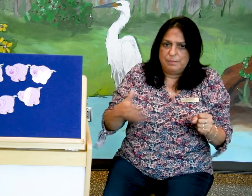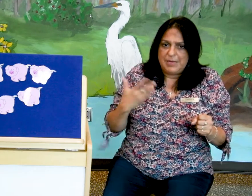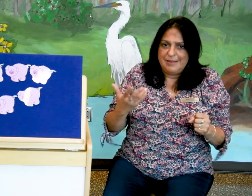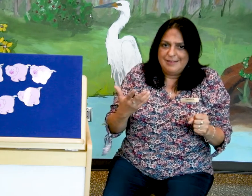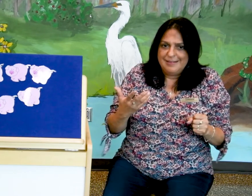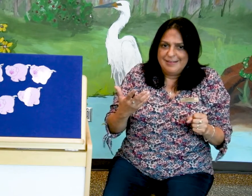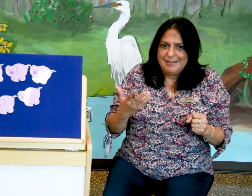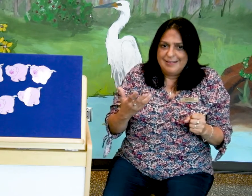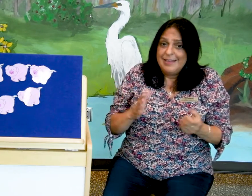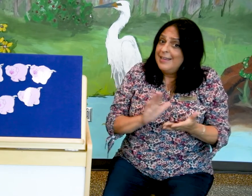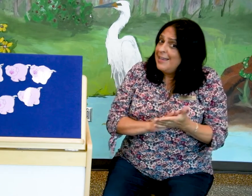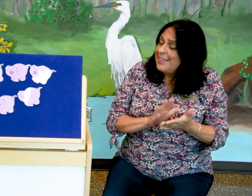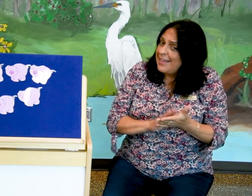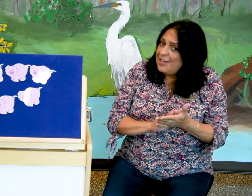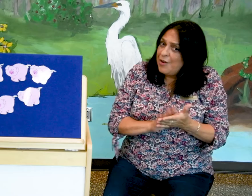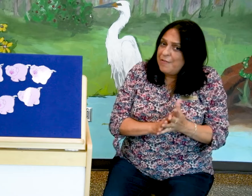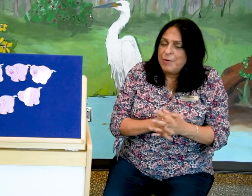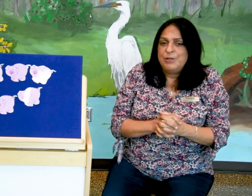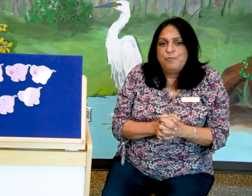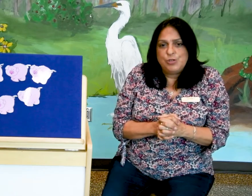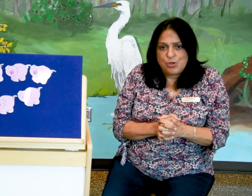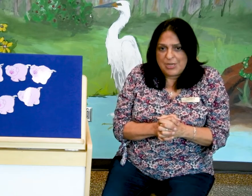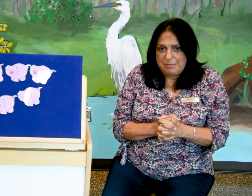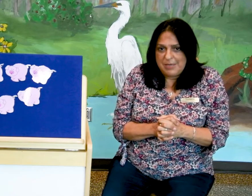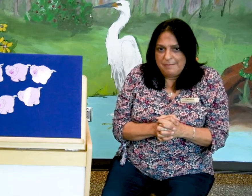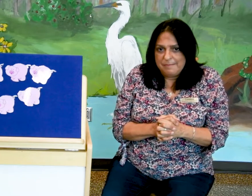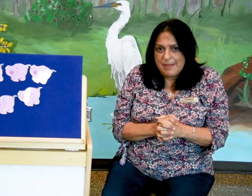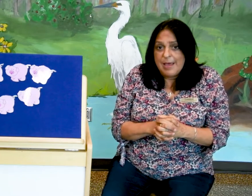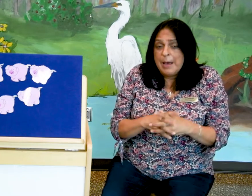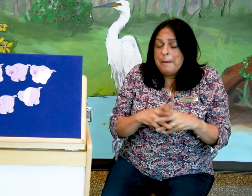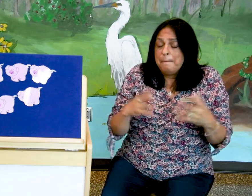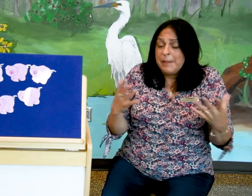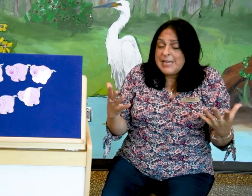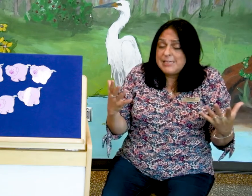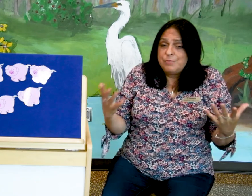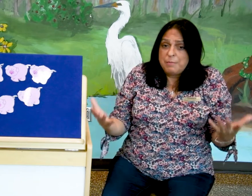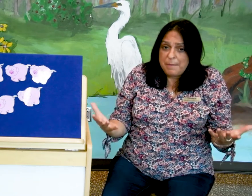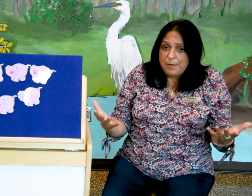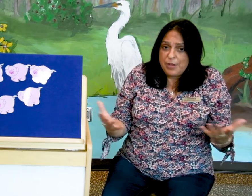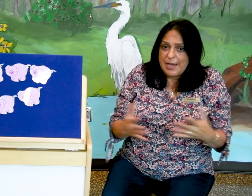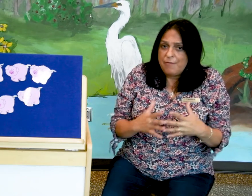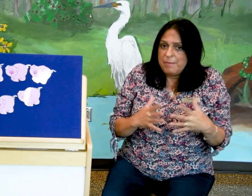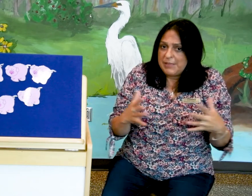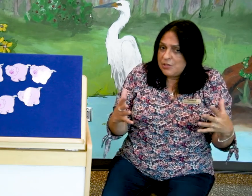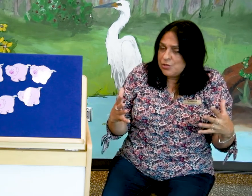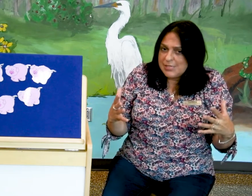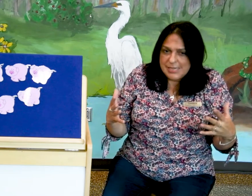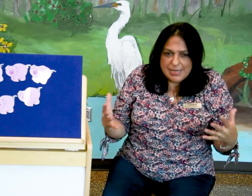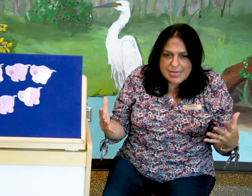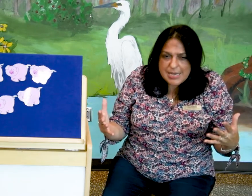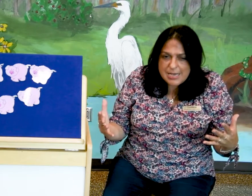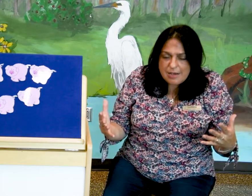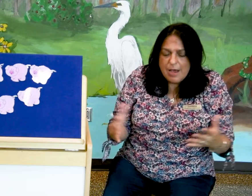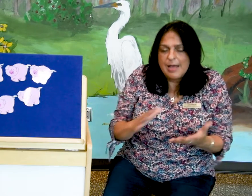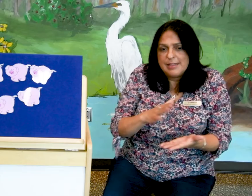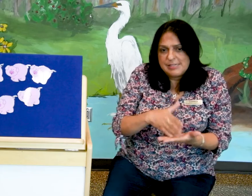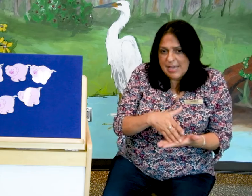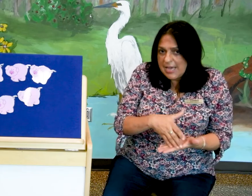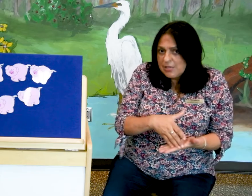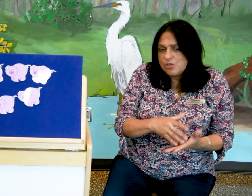we'll be. Thank you everyone for joining me. Please remember that repetition is a key at this age.